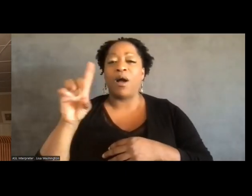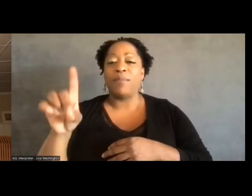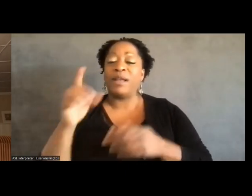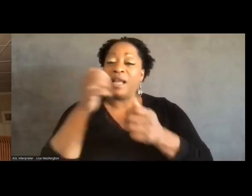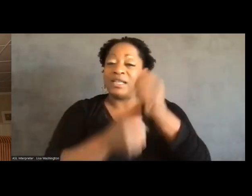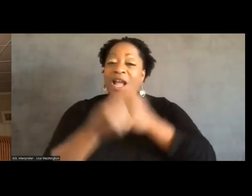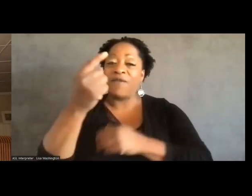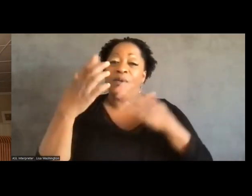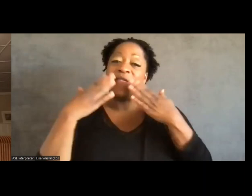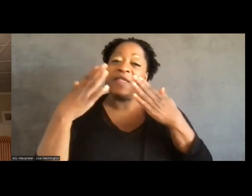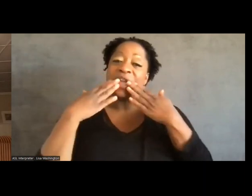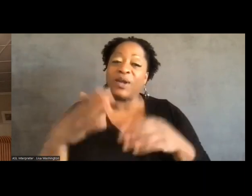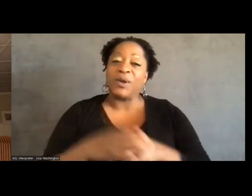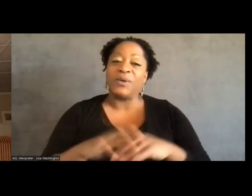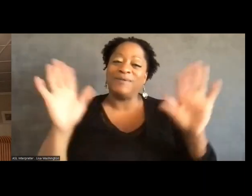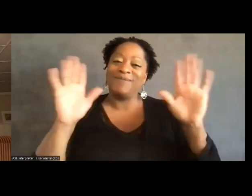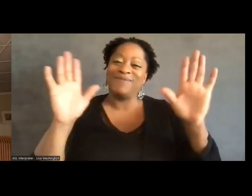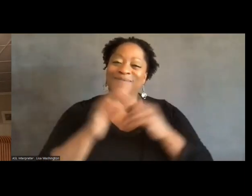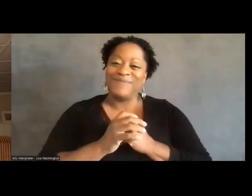Thanks.